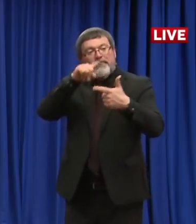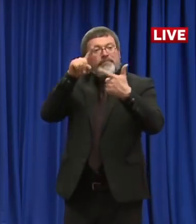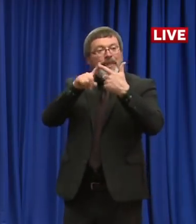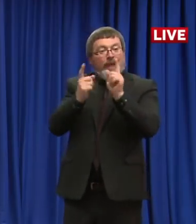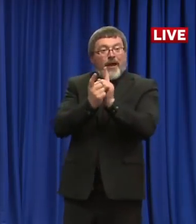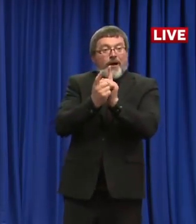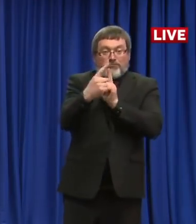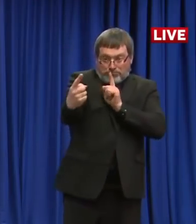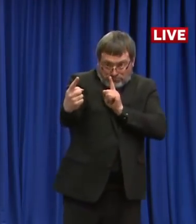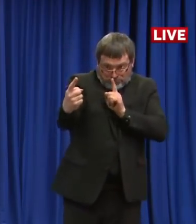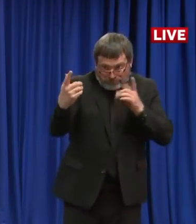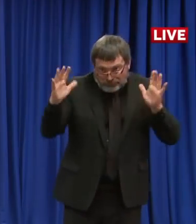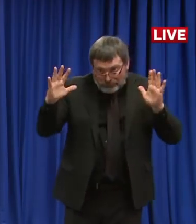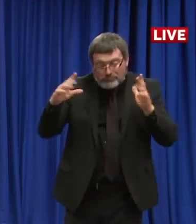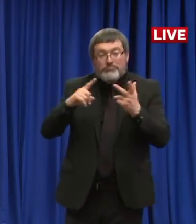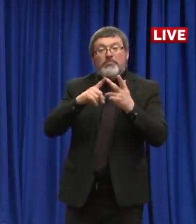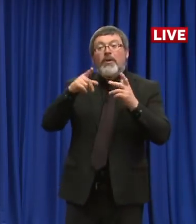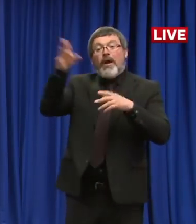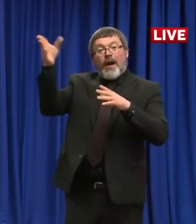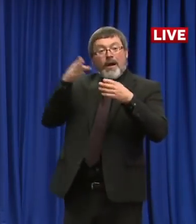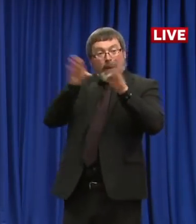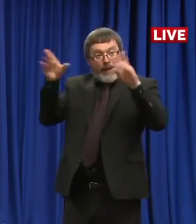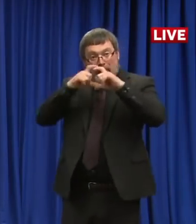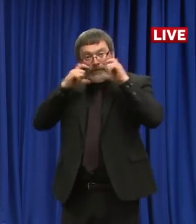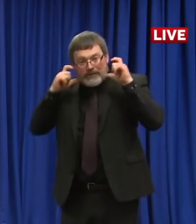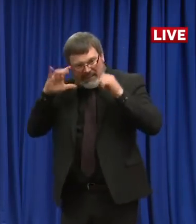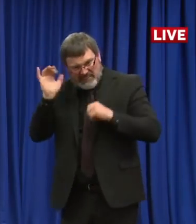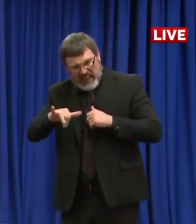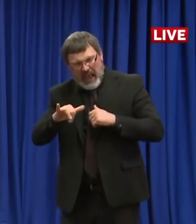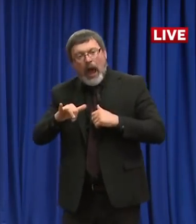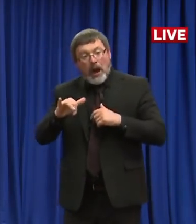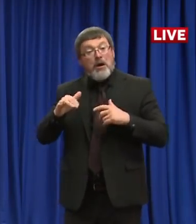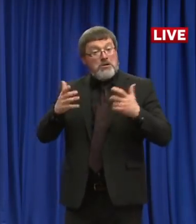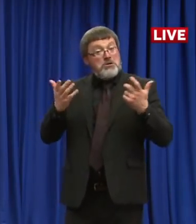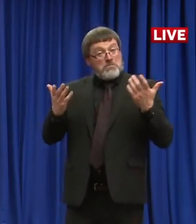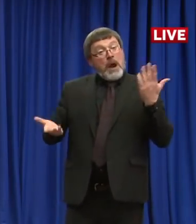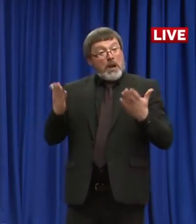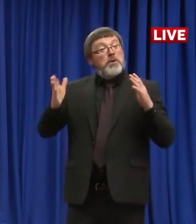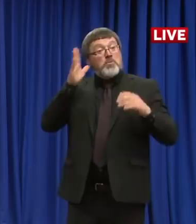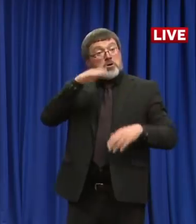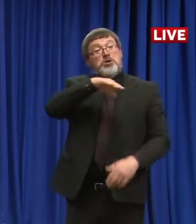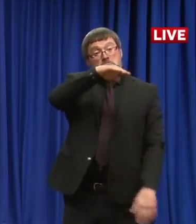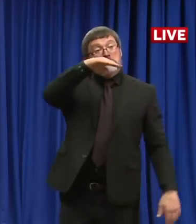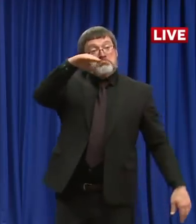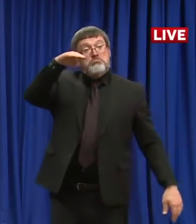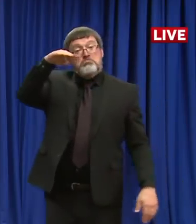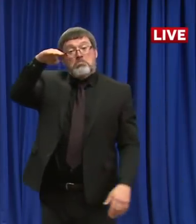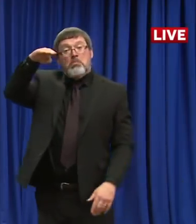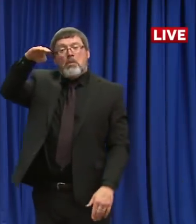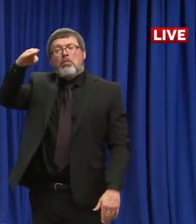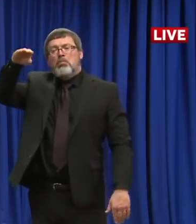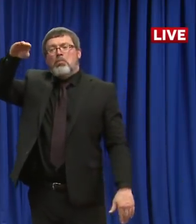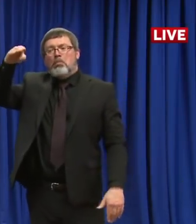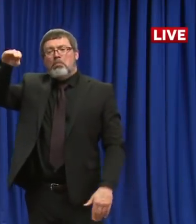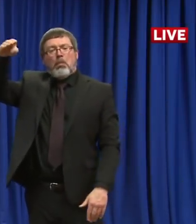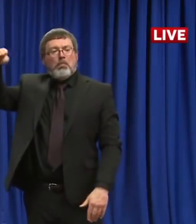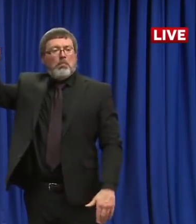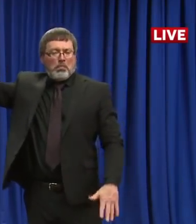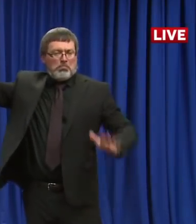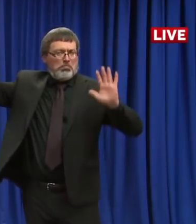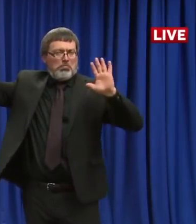this is the epidemic in New Hampshire is going to plateau. We're going to see some ups. We're going to see some downs. Our hope is that it stays,